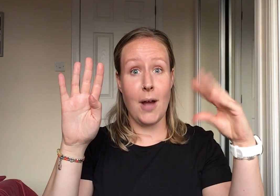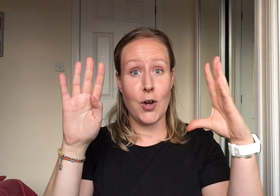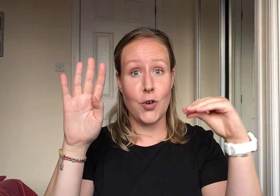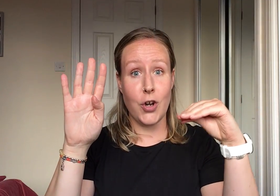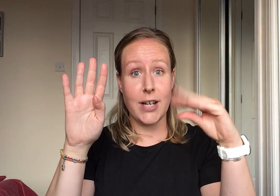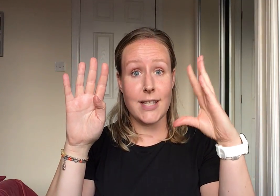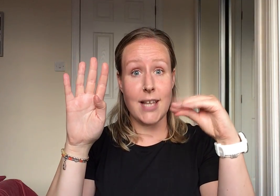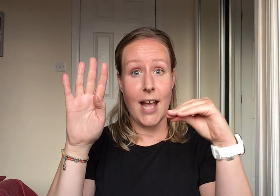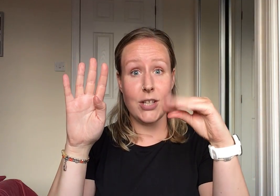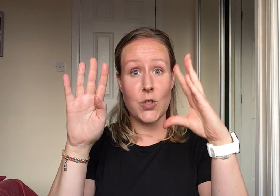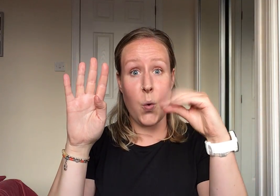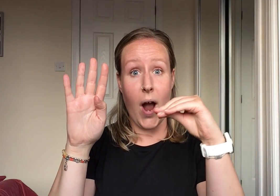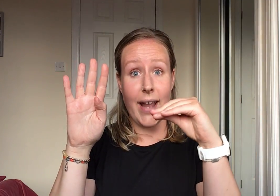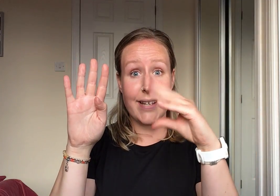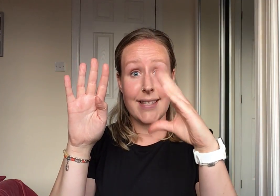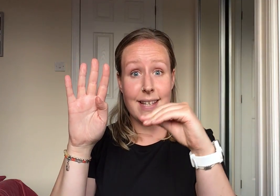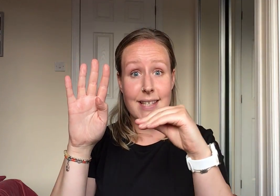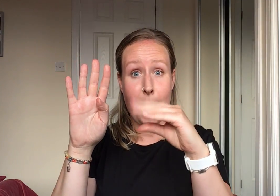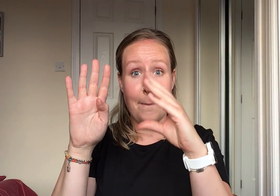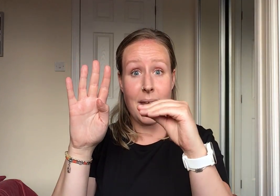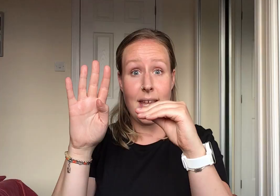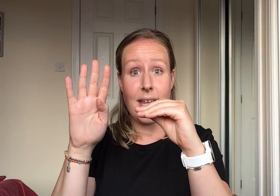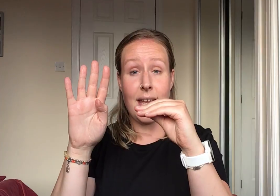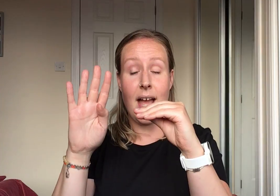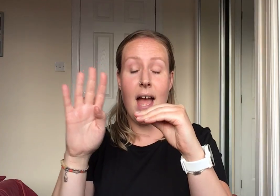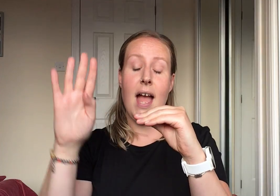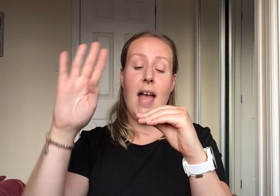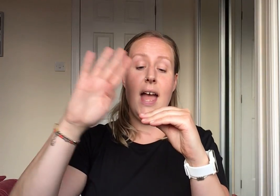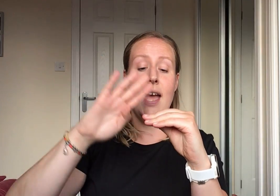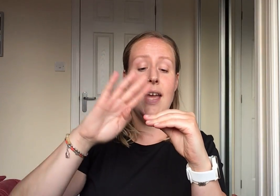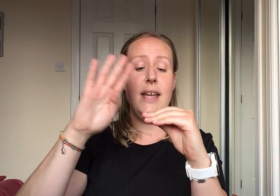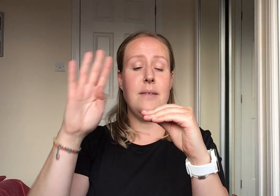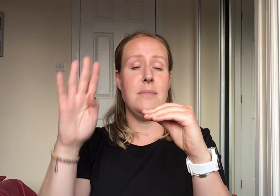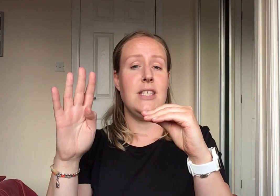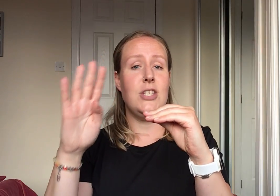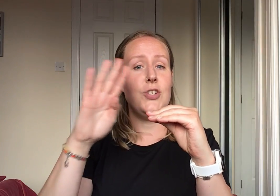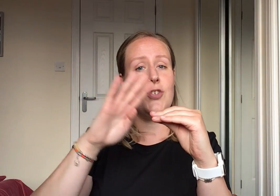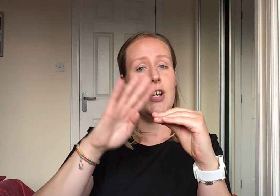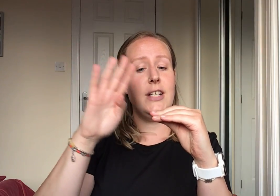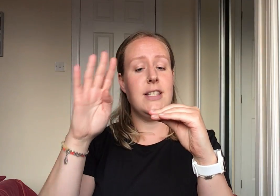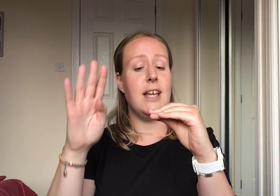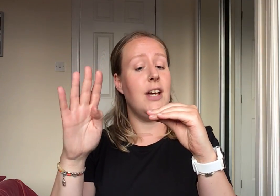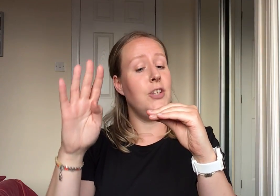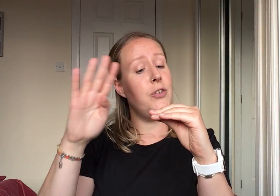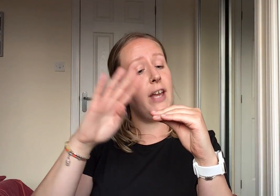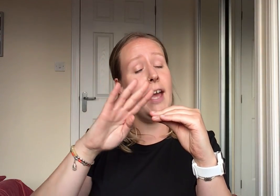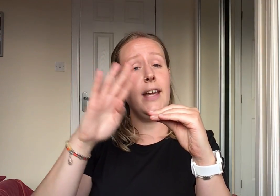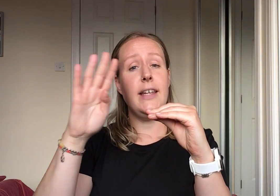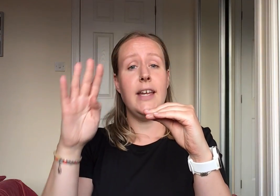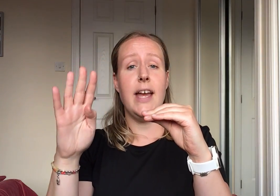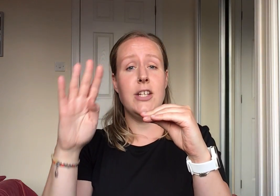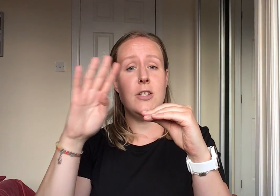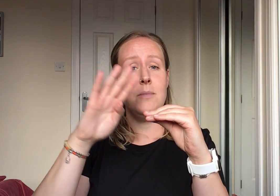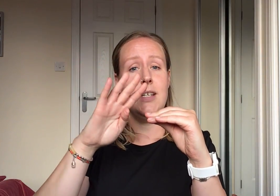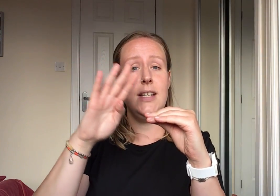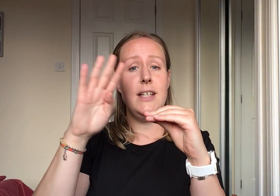a crocodile as quiet as can be. Hey Mr. Crocodile you can't catch me.